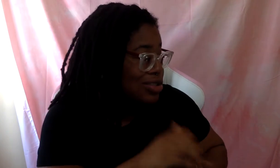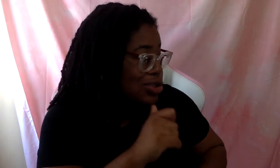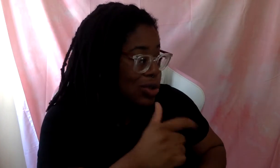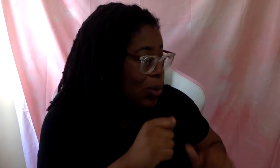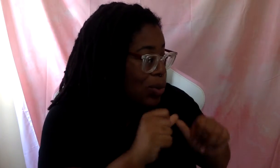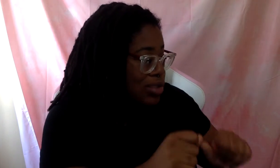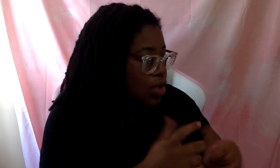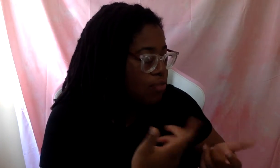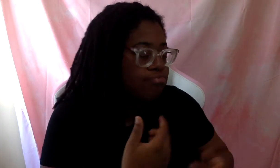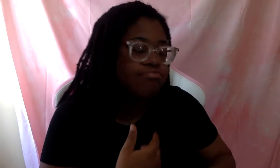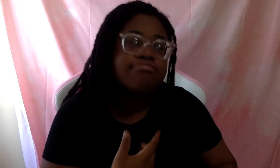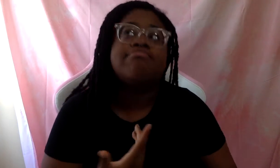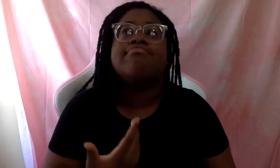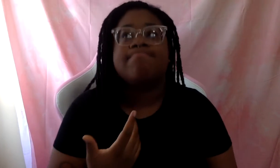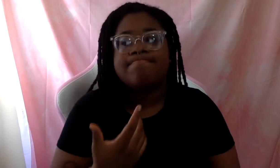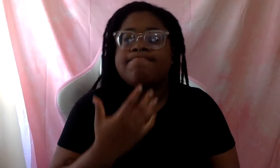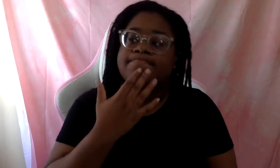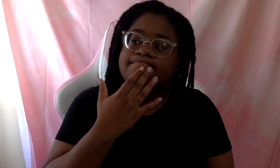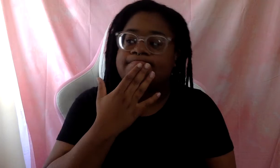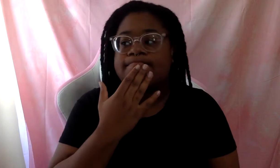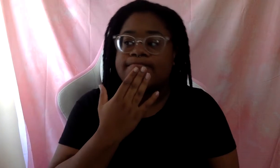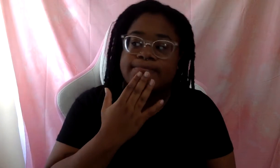Yeah. Um, Fuck you.